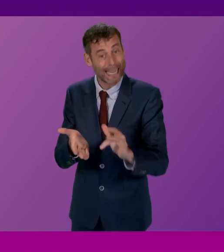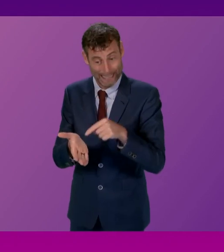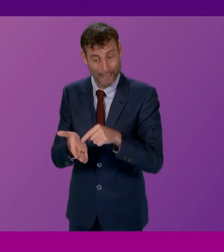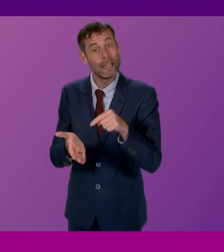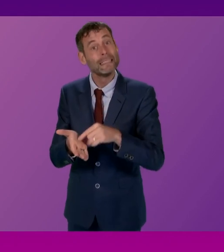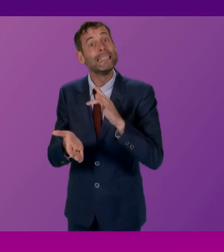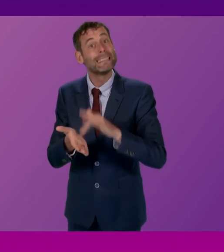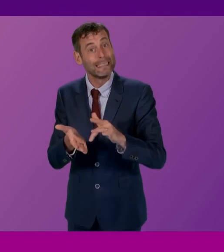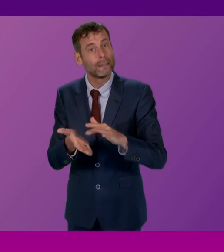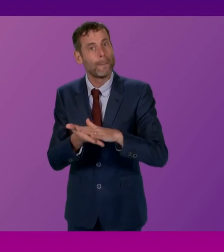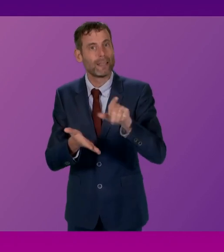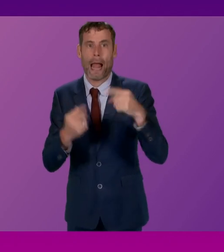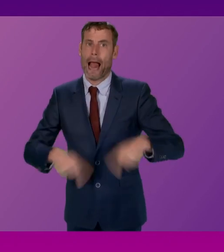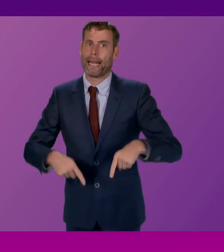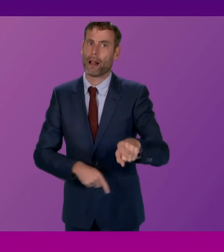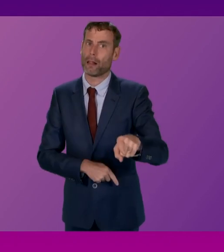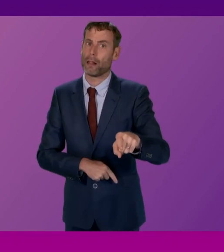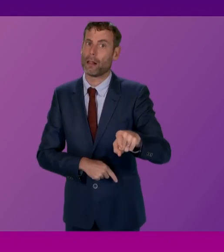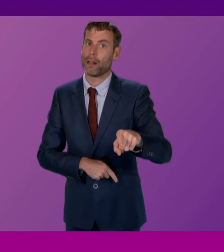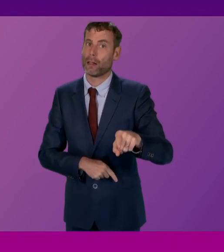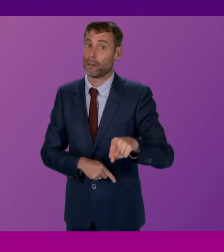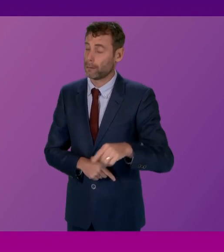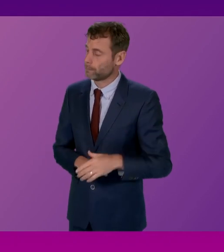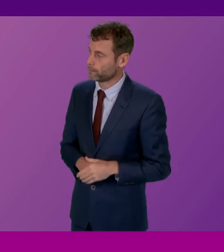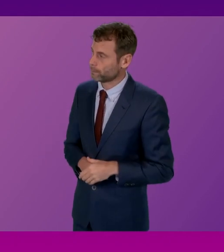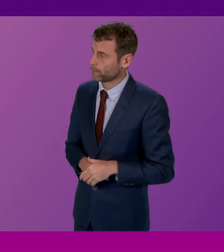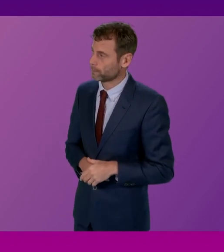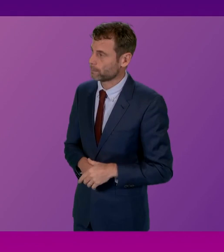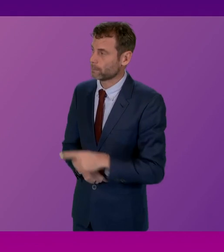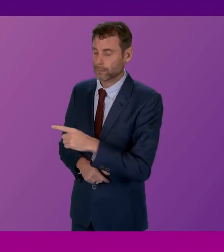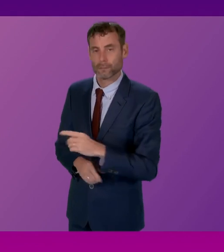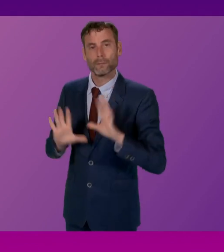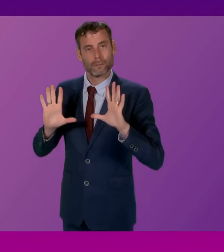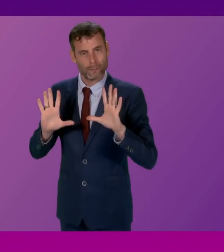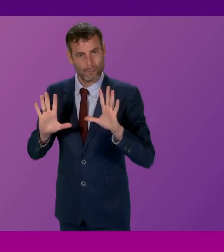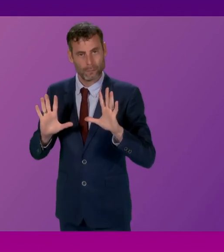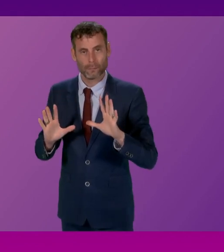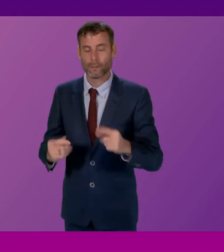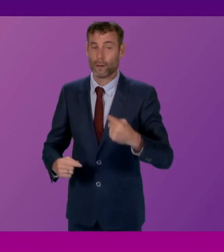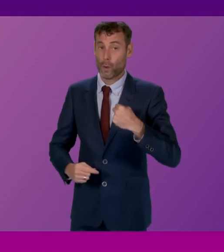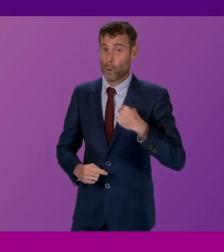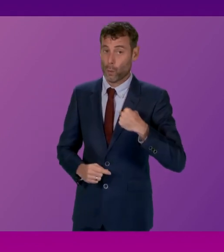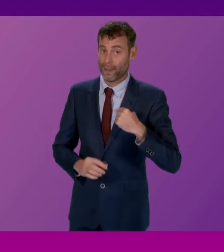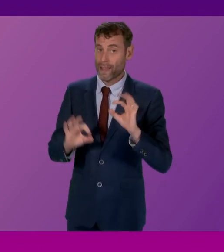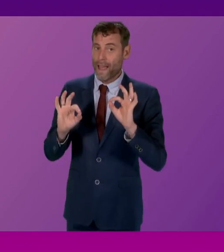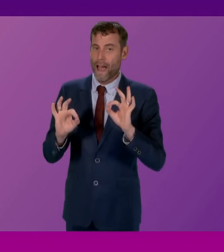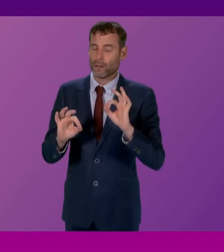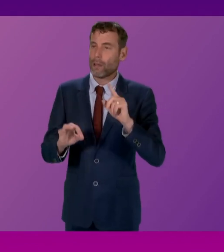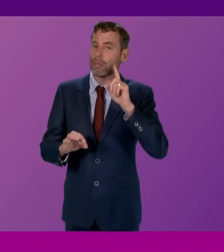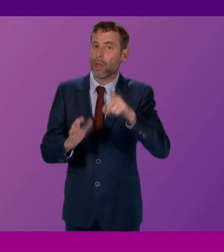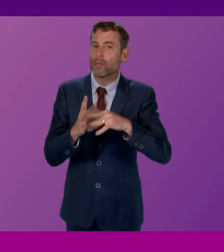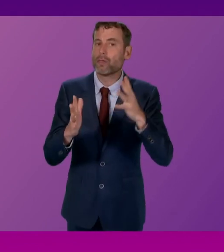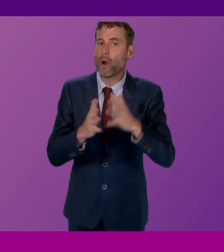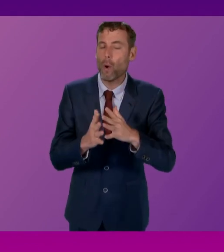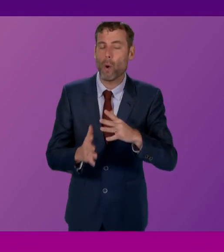illegal? First minister. It is not this government which has broken the law or will break the